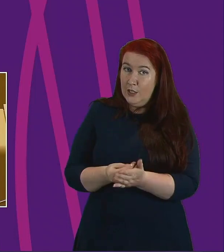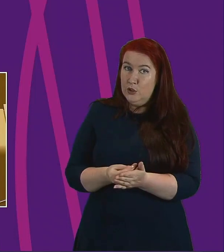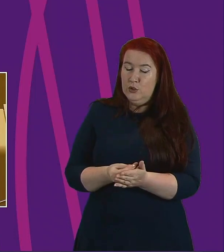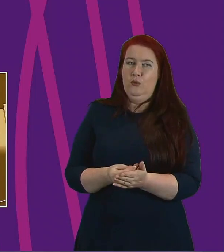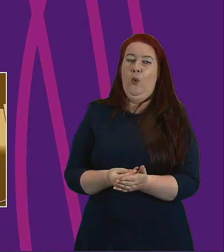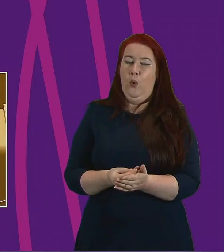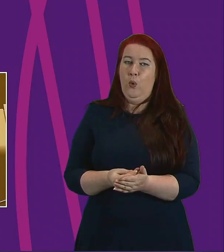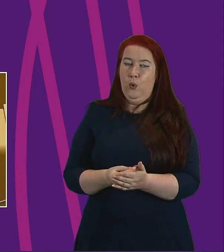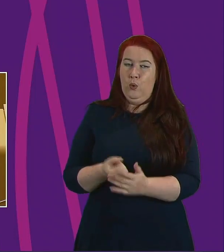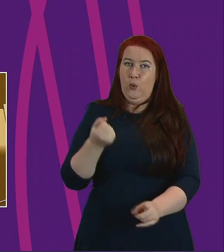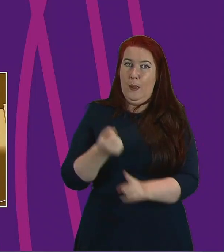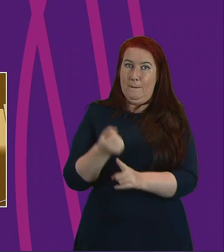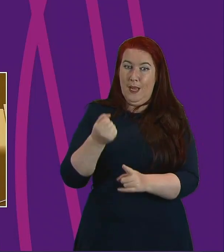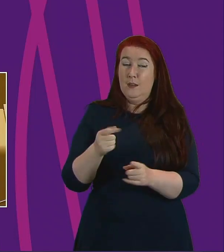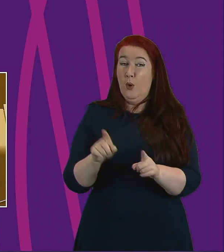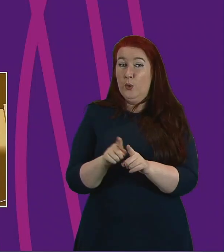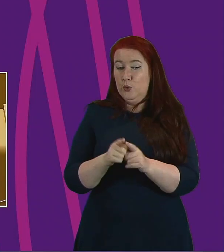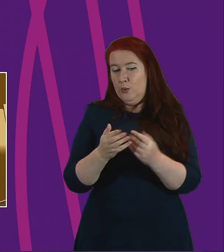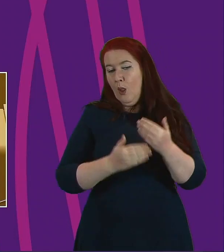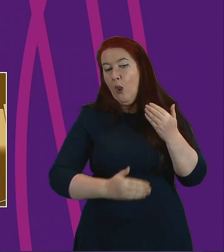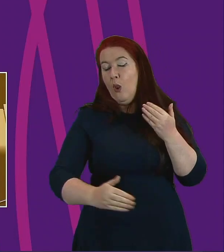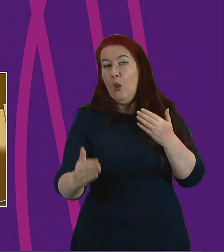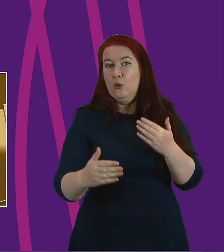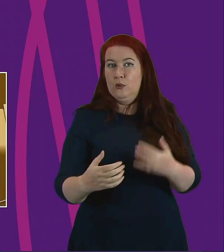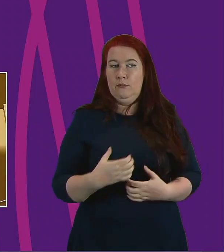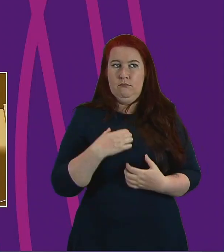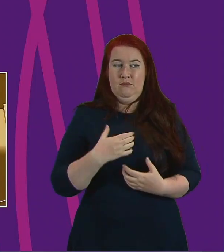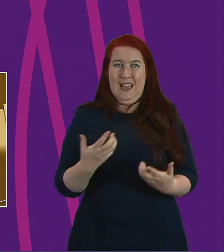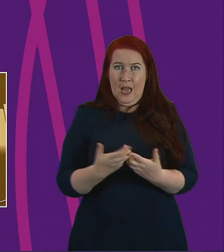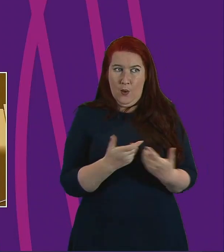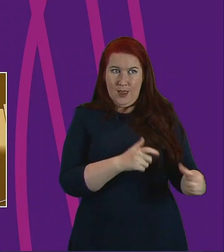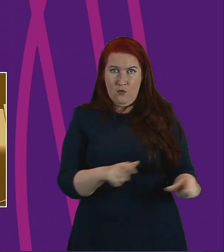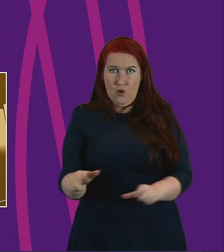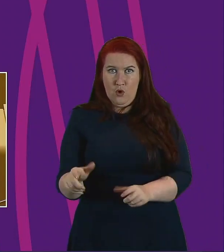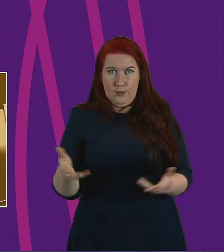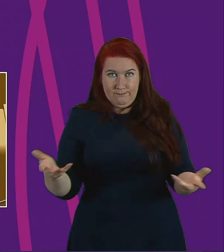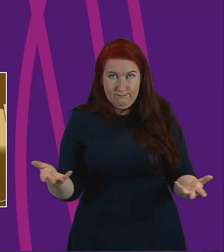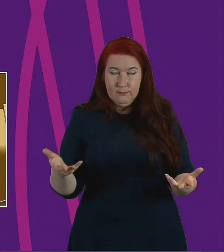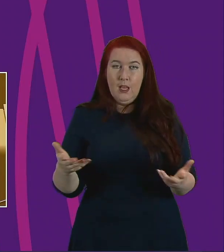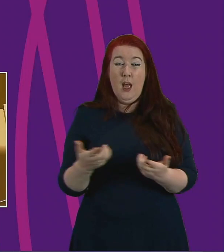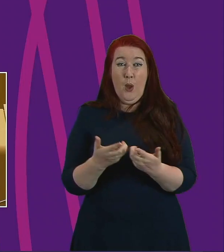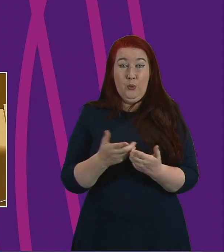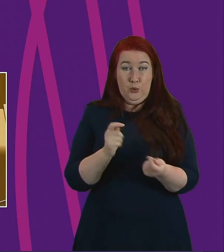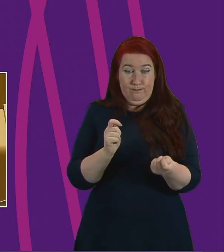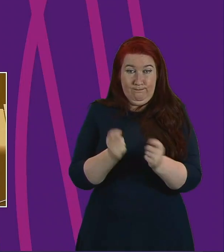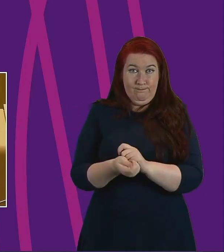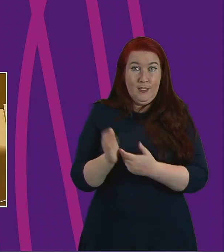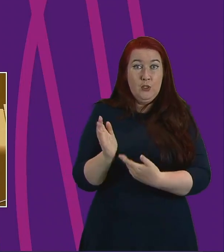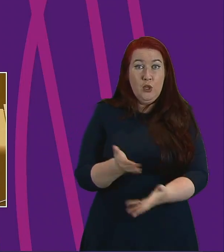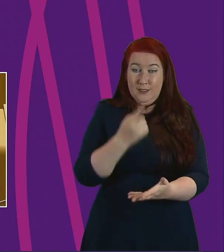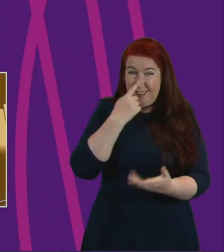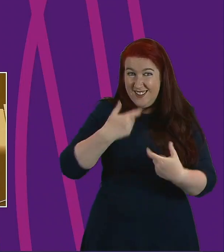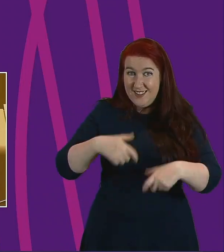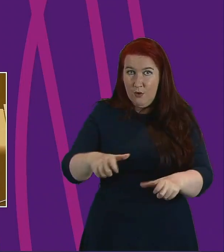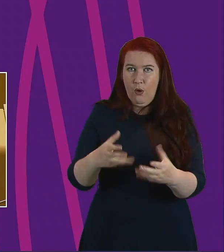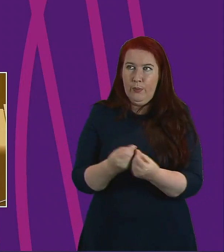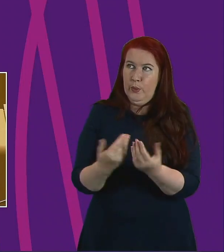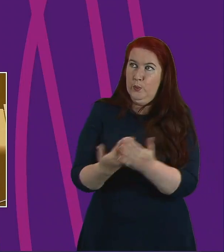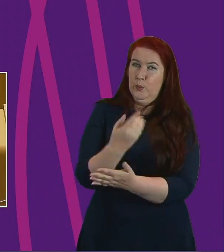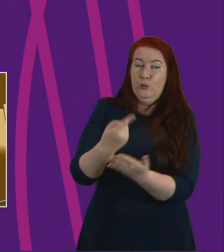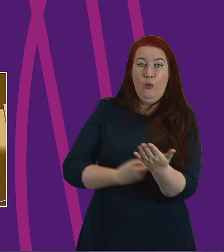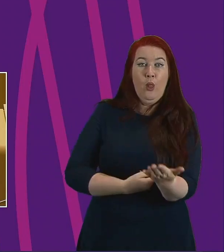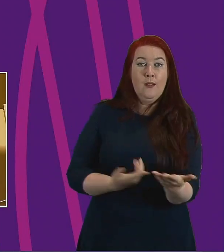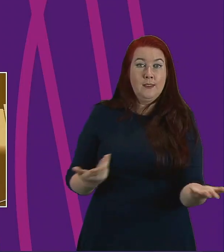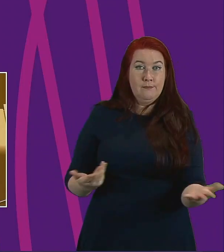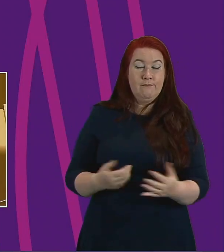are being replaced with longer-term concerns over sustainability and how to adapt services so they can continue to deliver. The